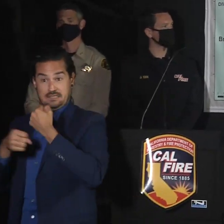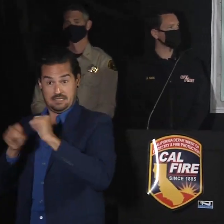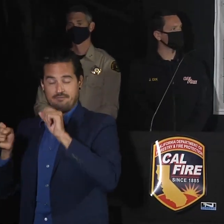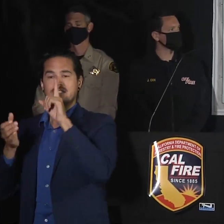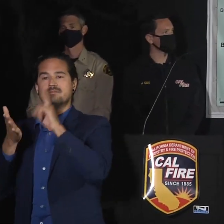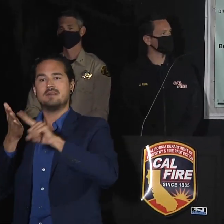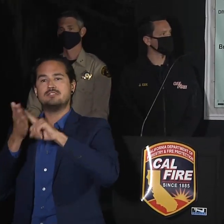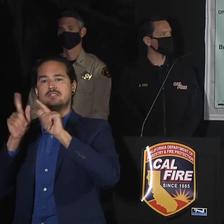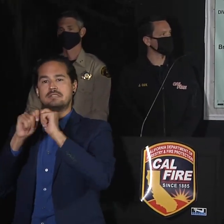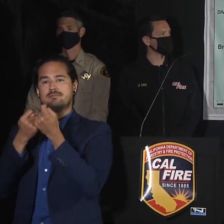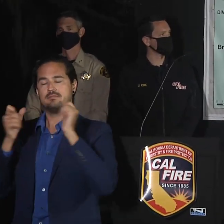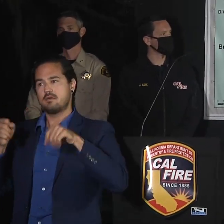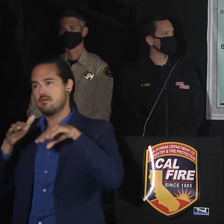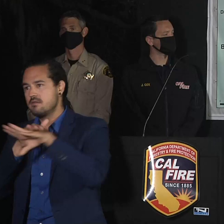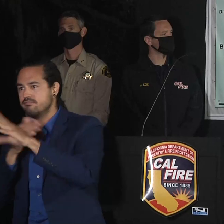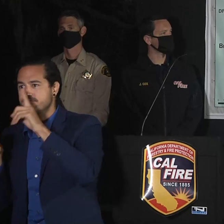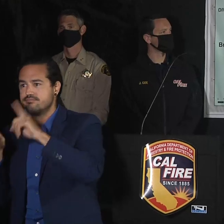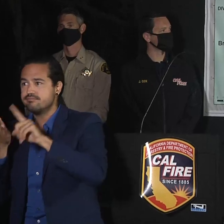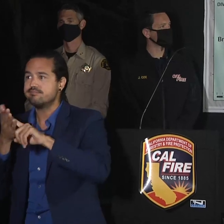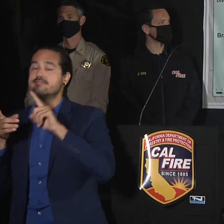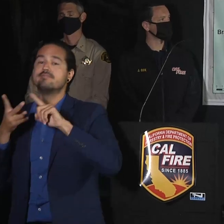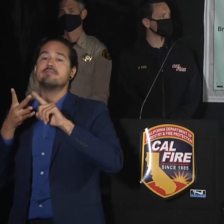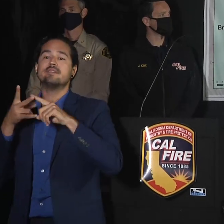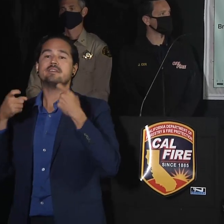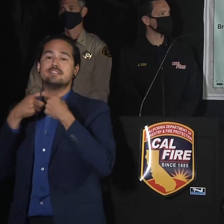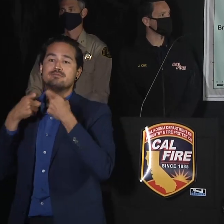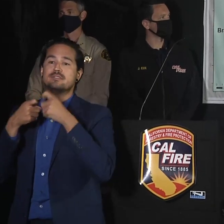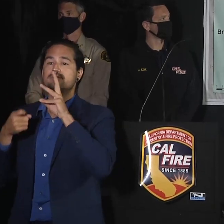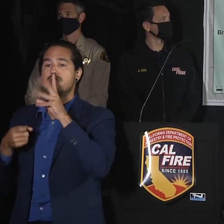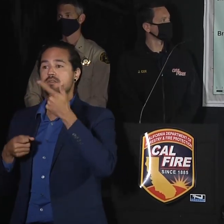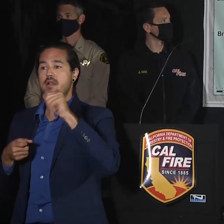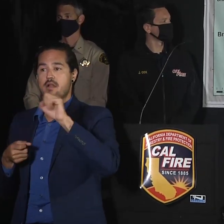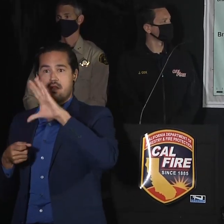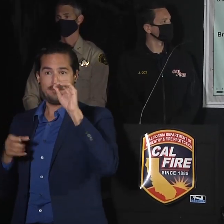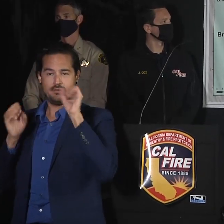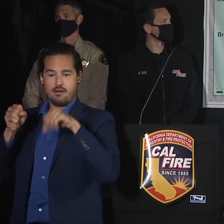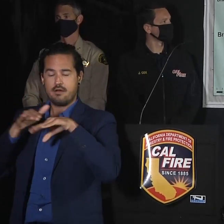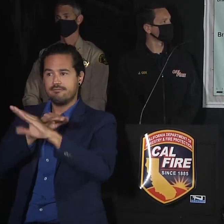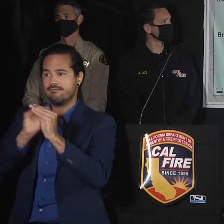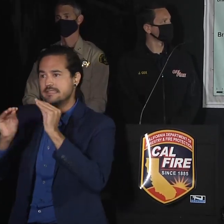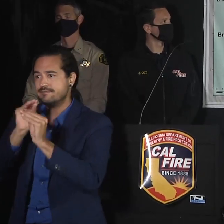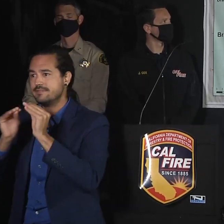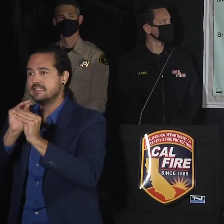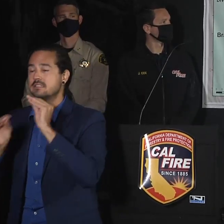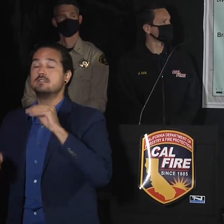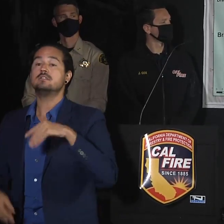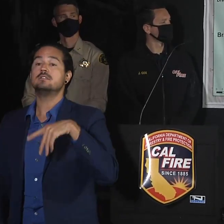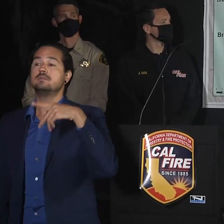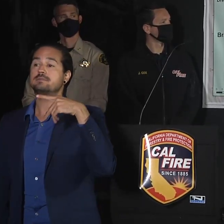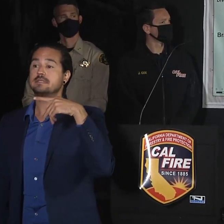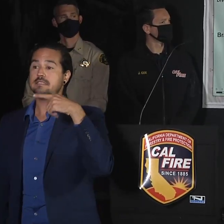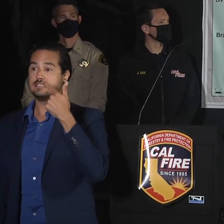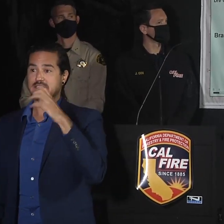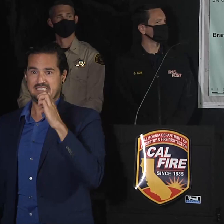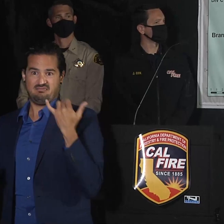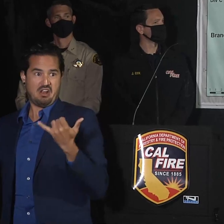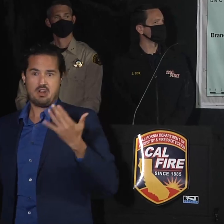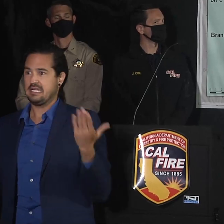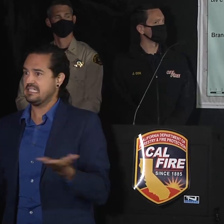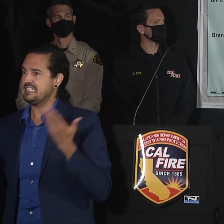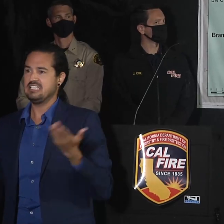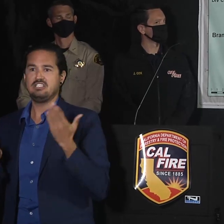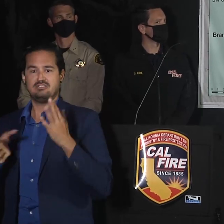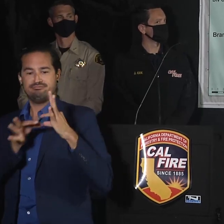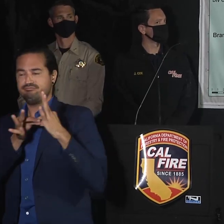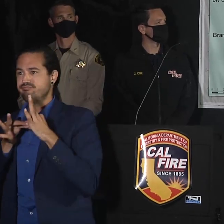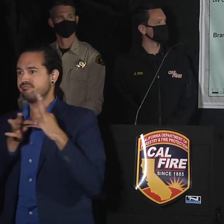&E has been there in full force, getting their infrastructure up and running, as well as the other utilities. So we're getting to that point where they're getting